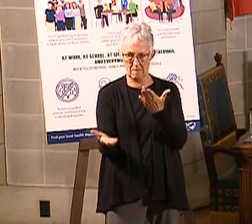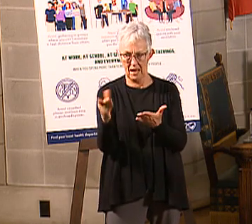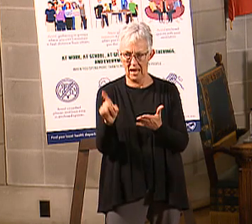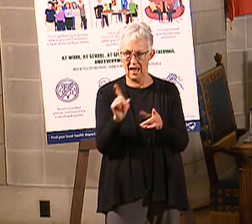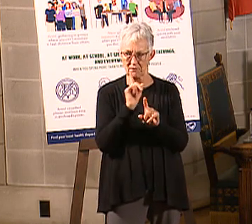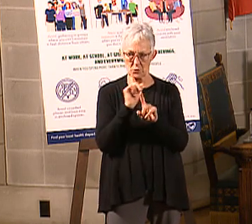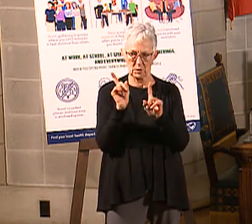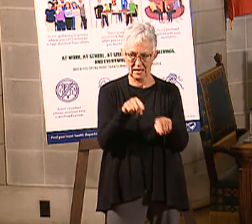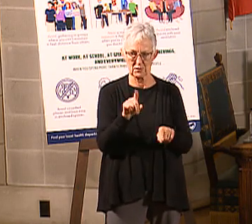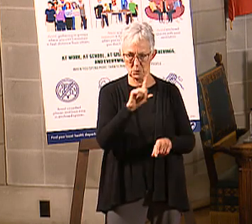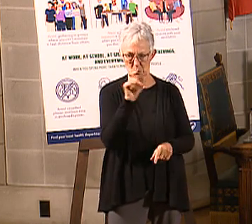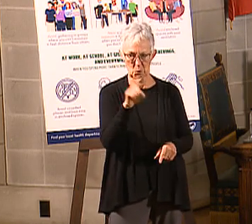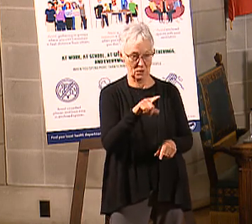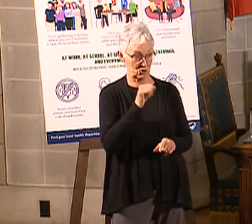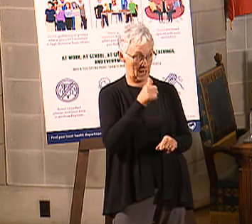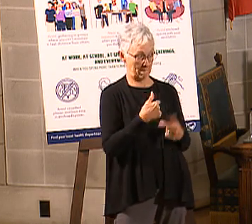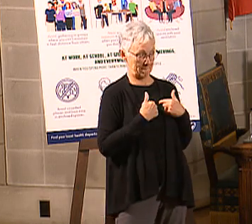me.